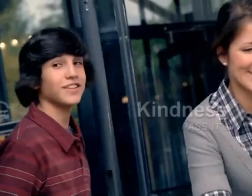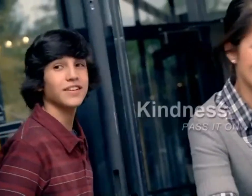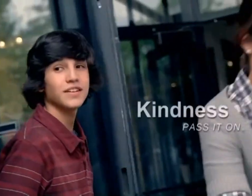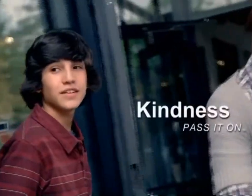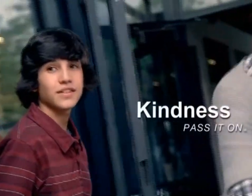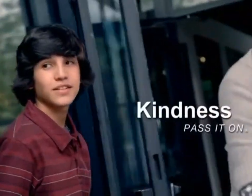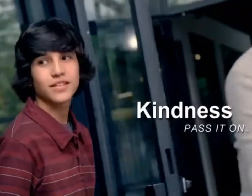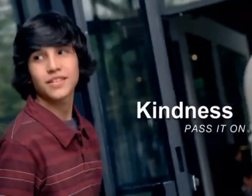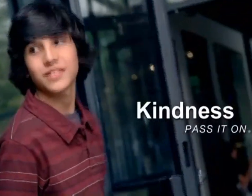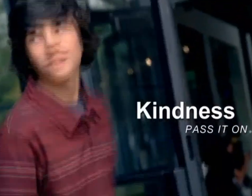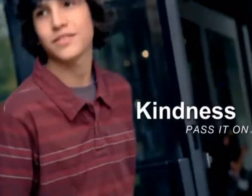Kindness. Pass it on.